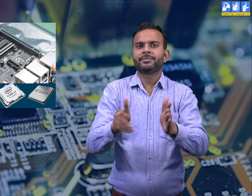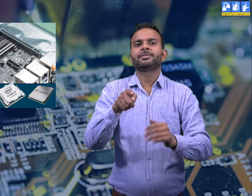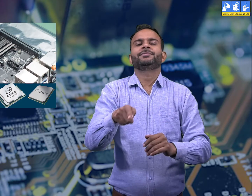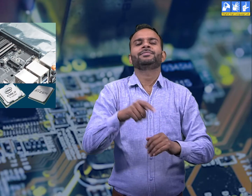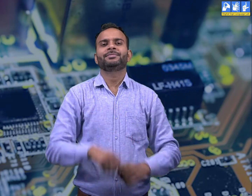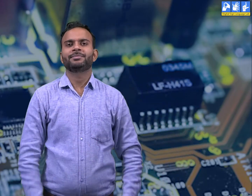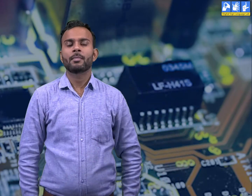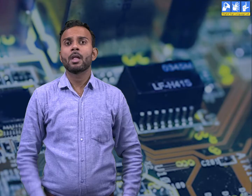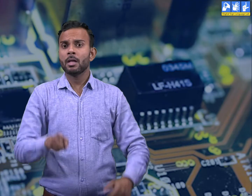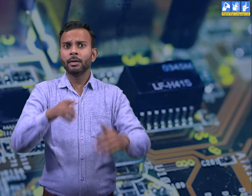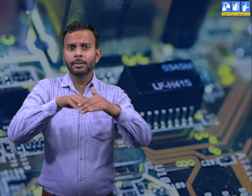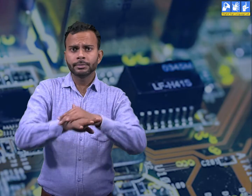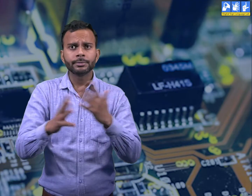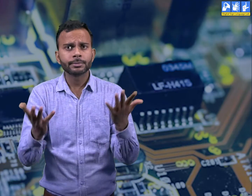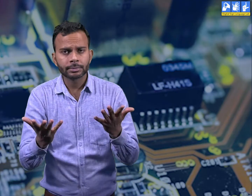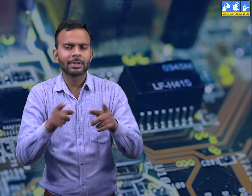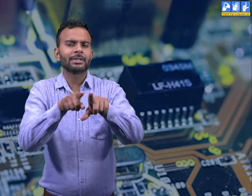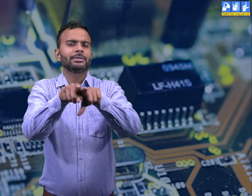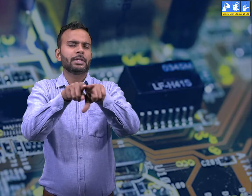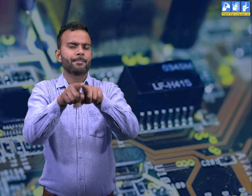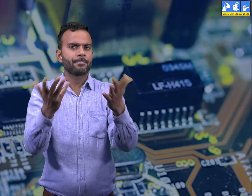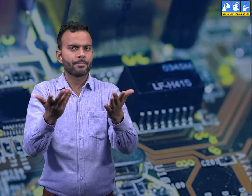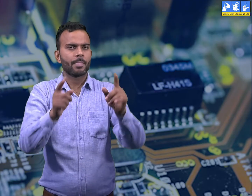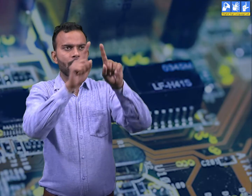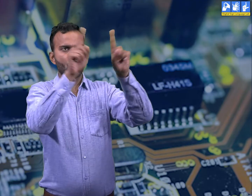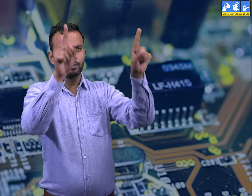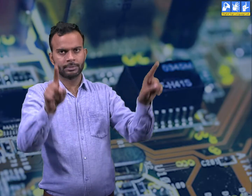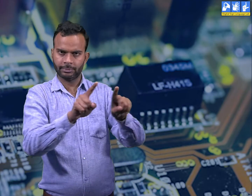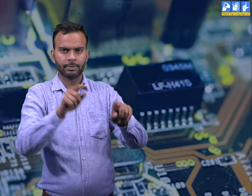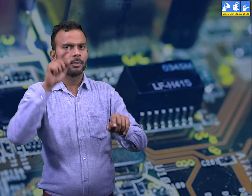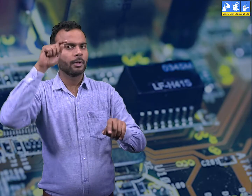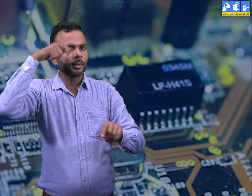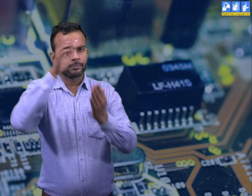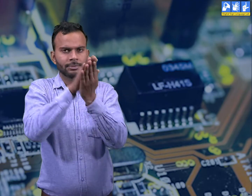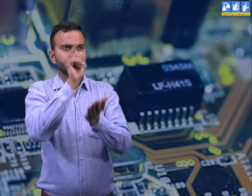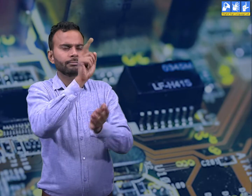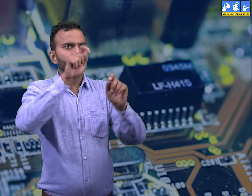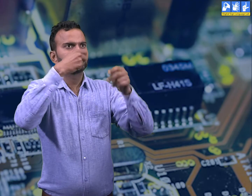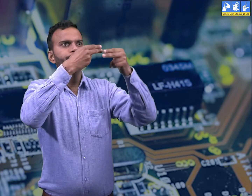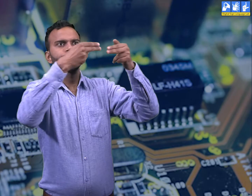The two main parts of a central processing unit are